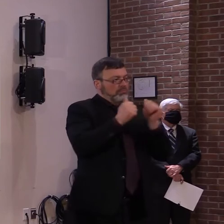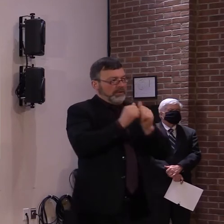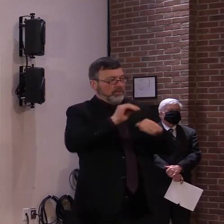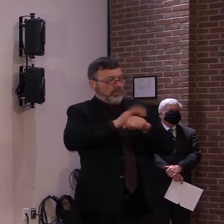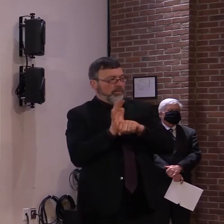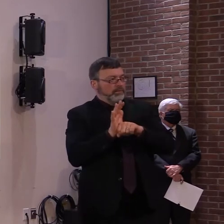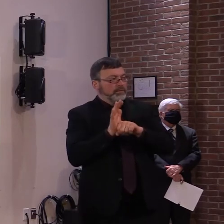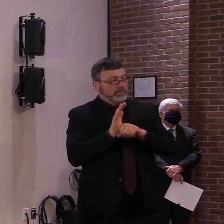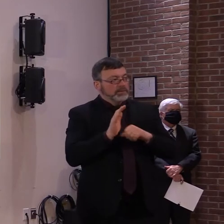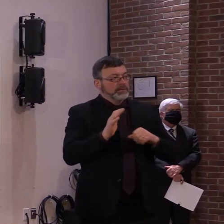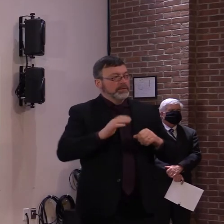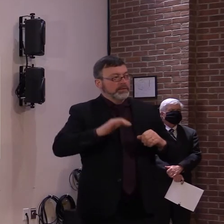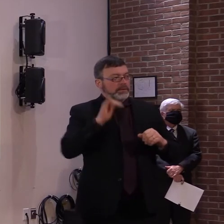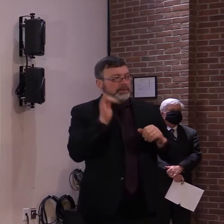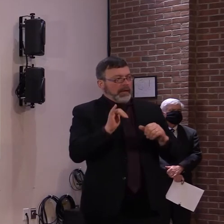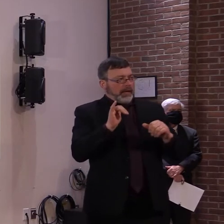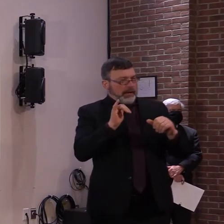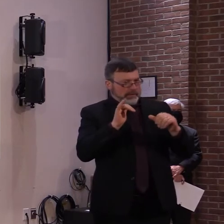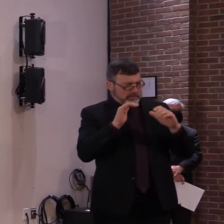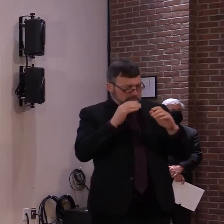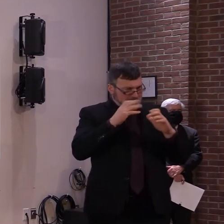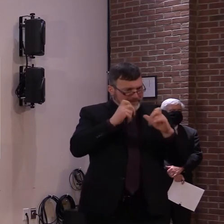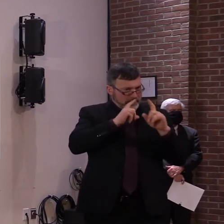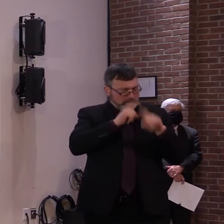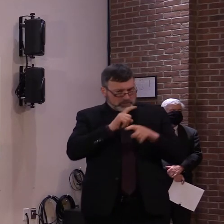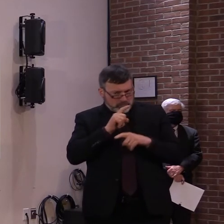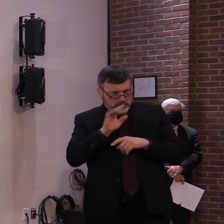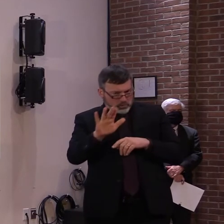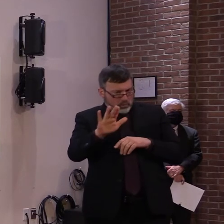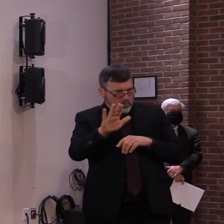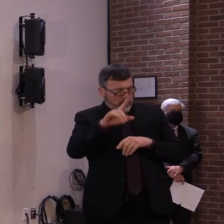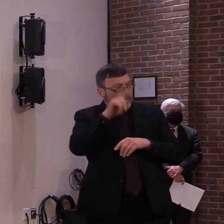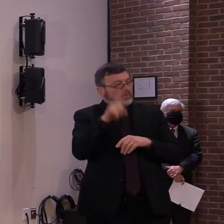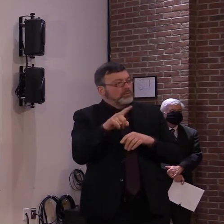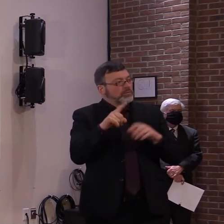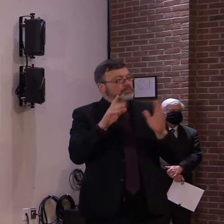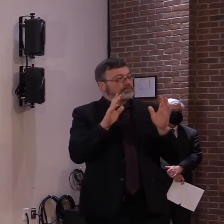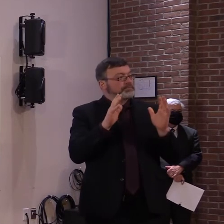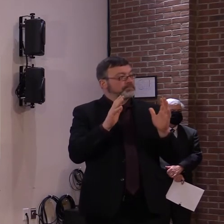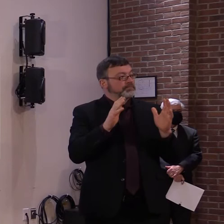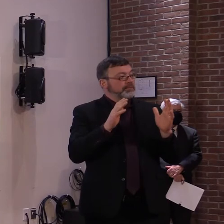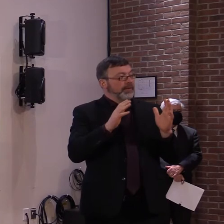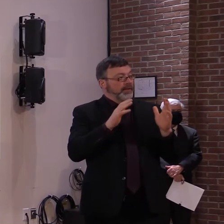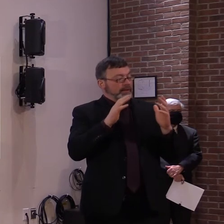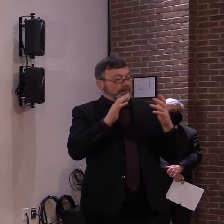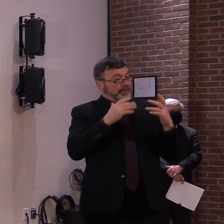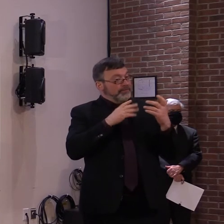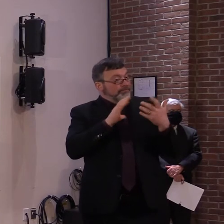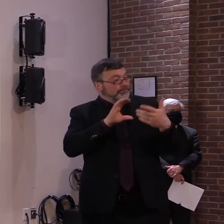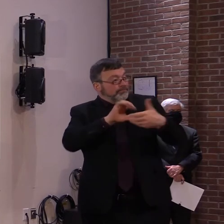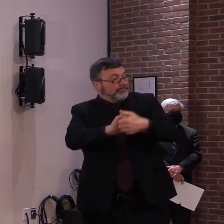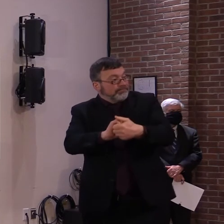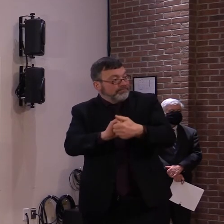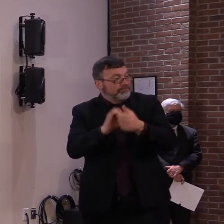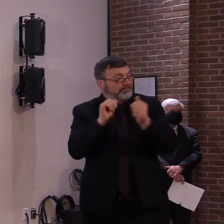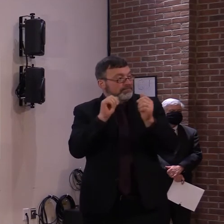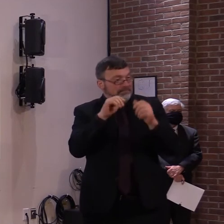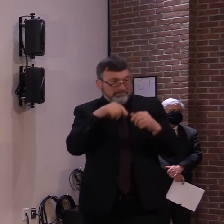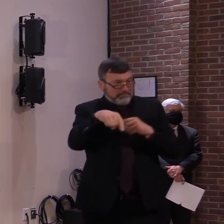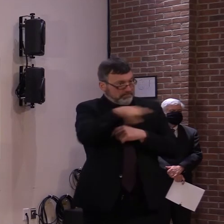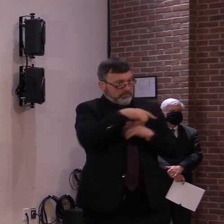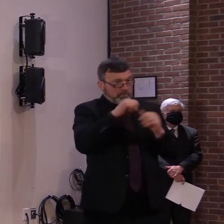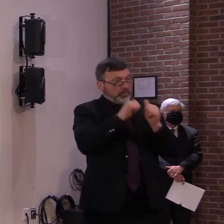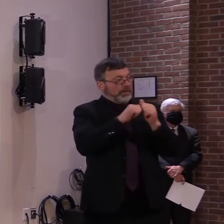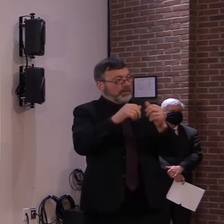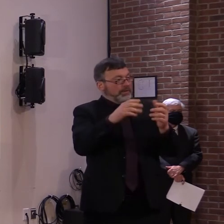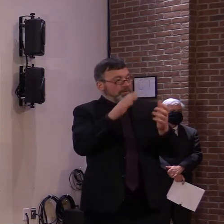arguably, uh, we achieved, uh, Vermonters working together some of the best conditions, uh, for operating schools back in September,